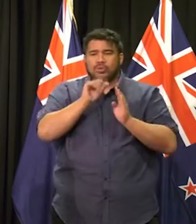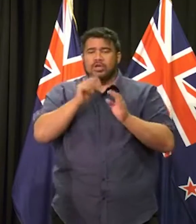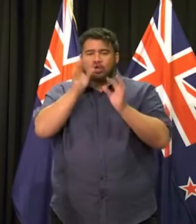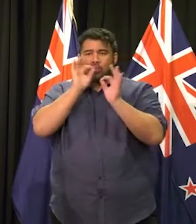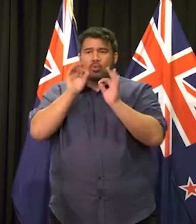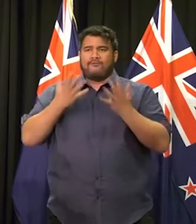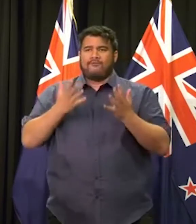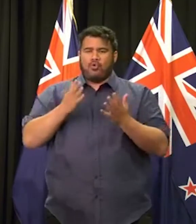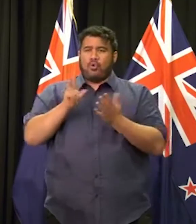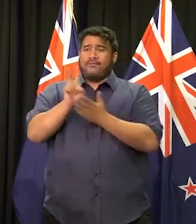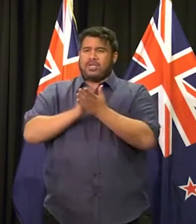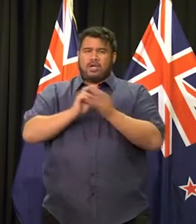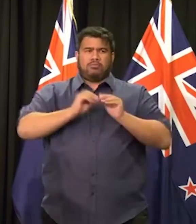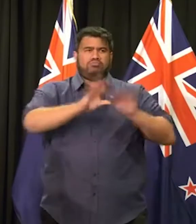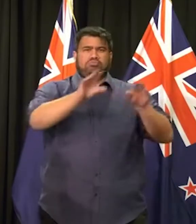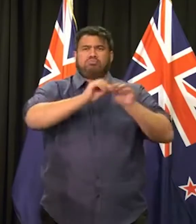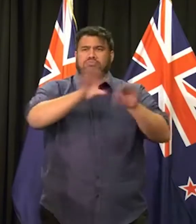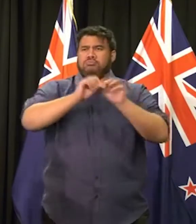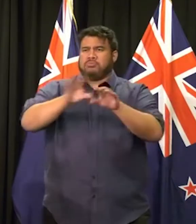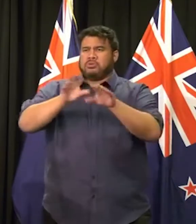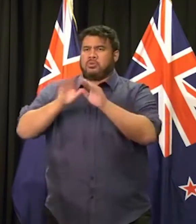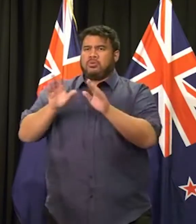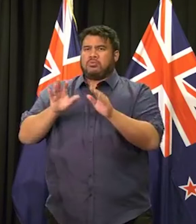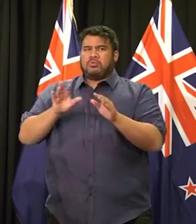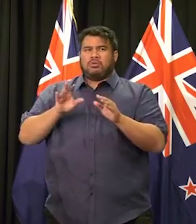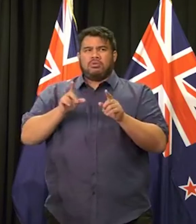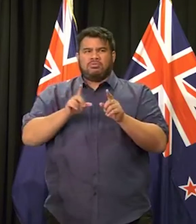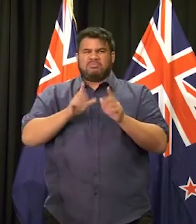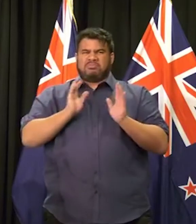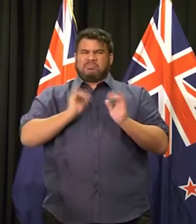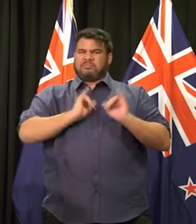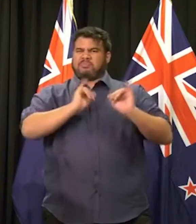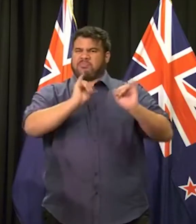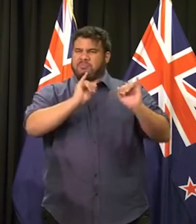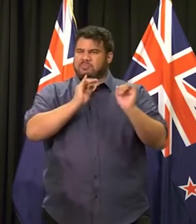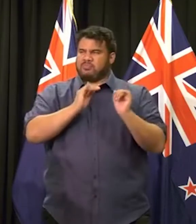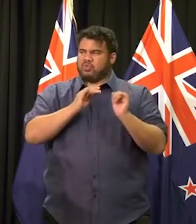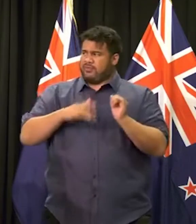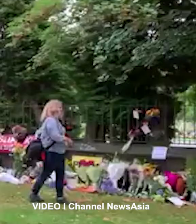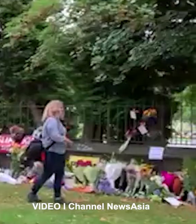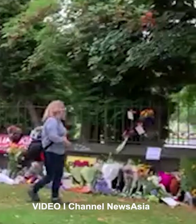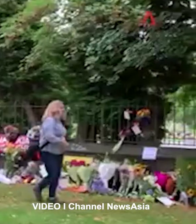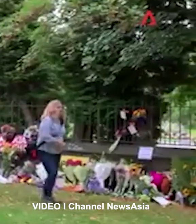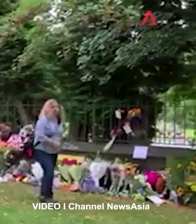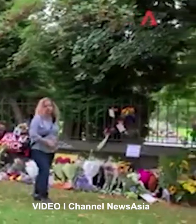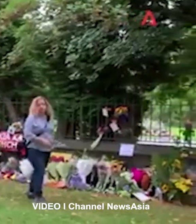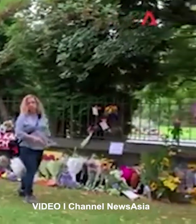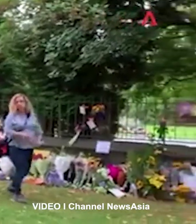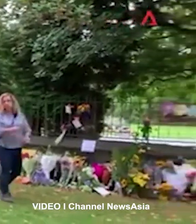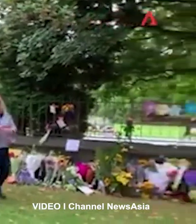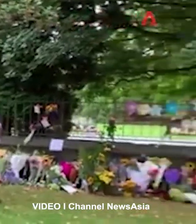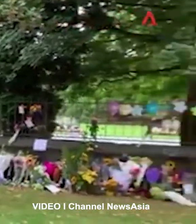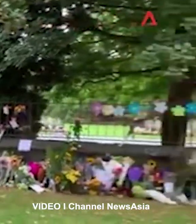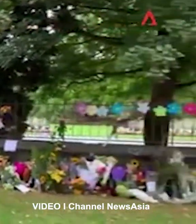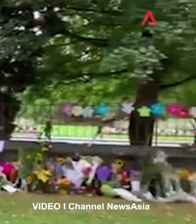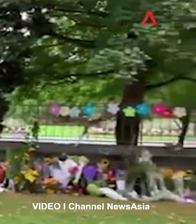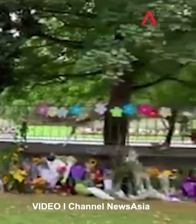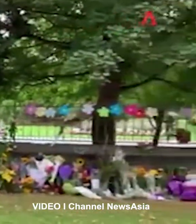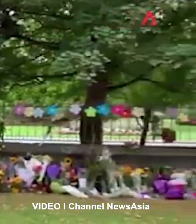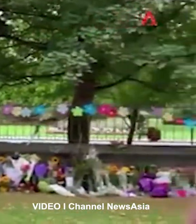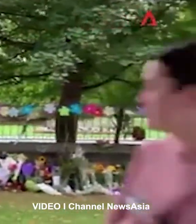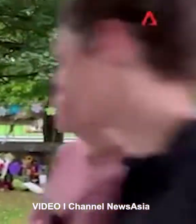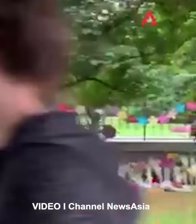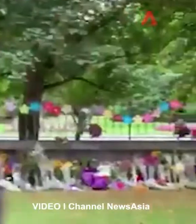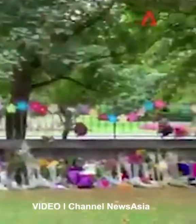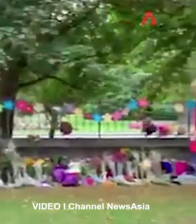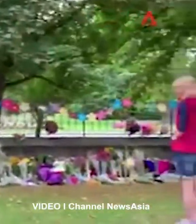message? Yeah, well, certainly, as you know, we, uh, did as much as we could to remove, uh, or seek to